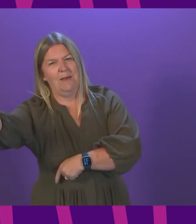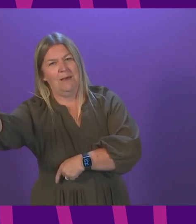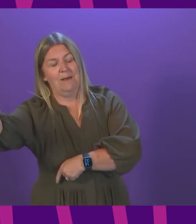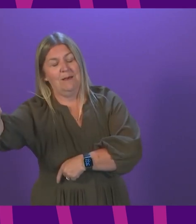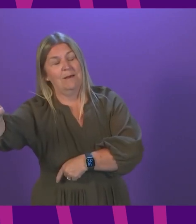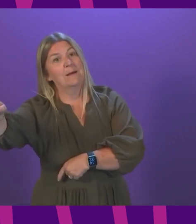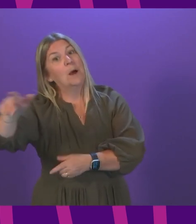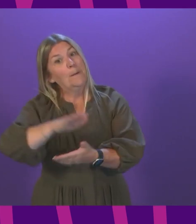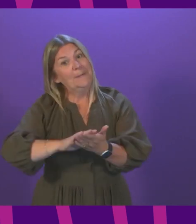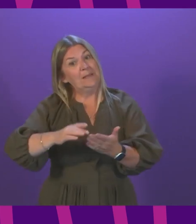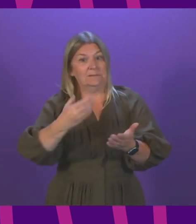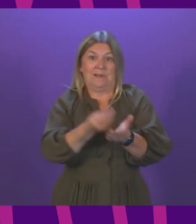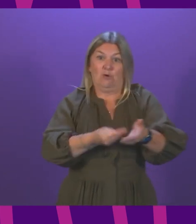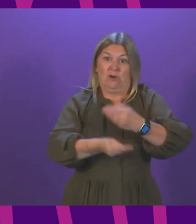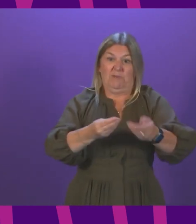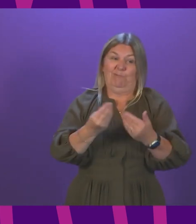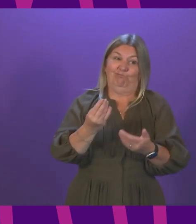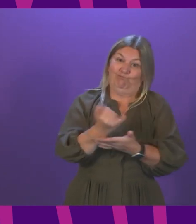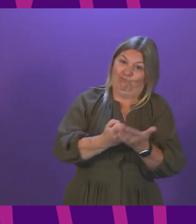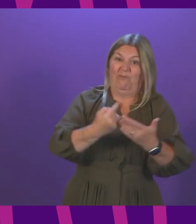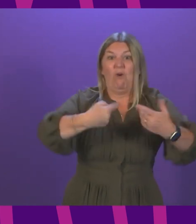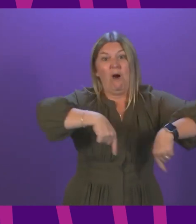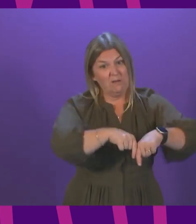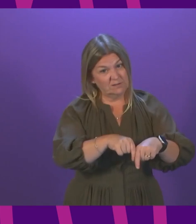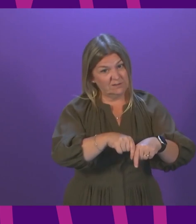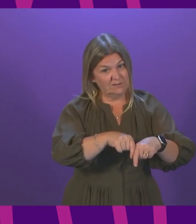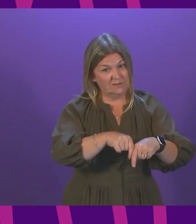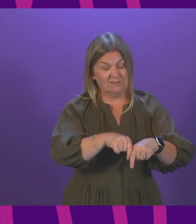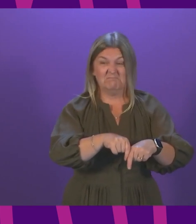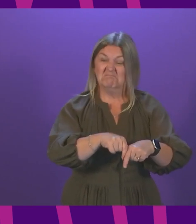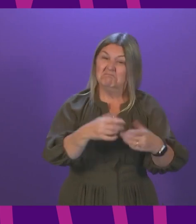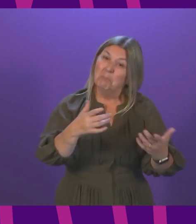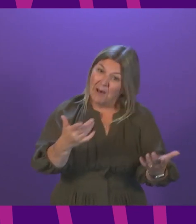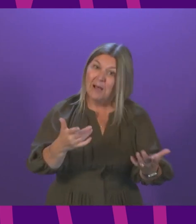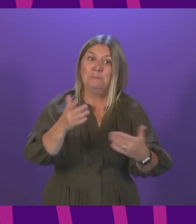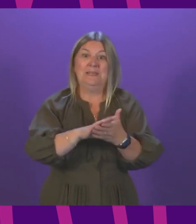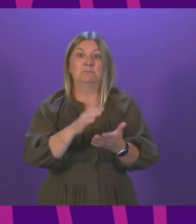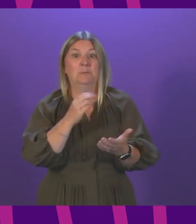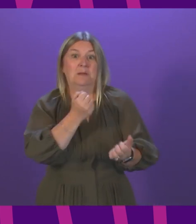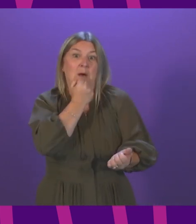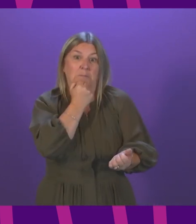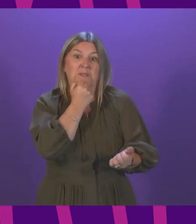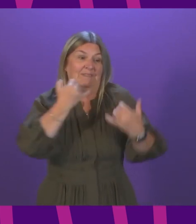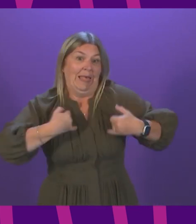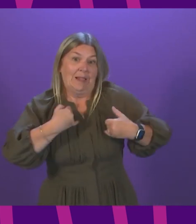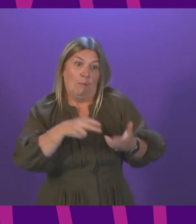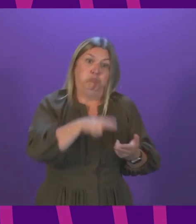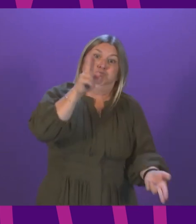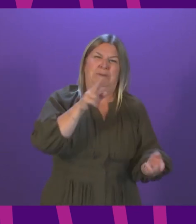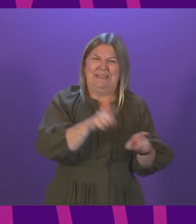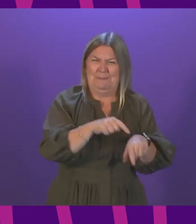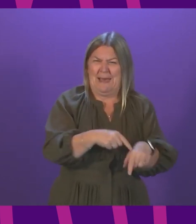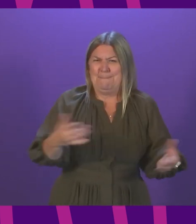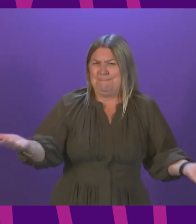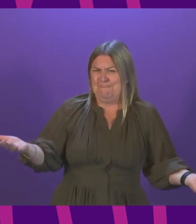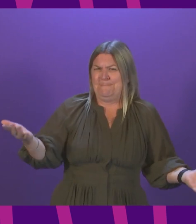face the economic cost of stricter rules without gaining enough public health benefit to justify that cost. So we